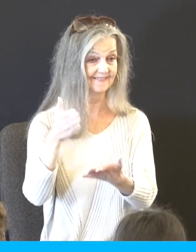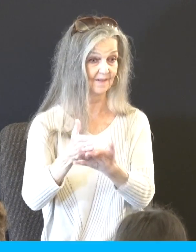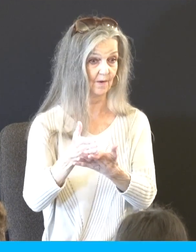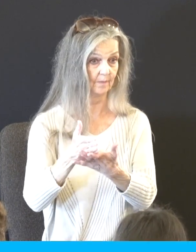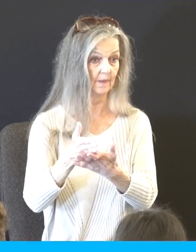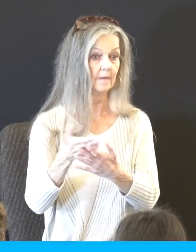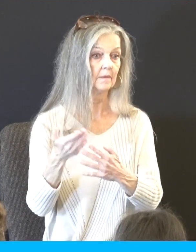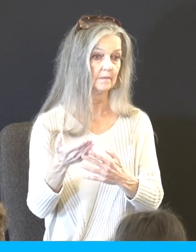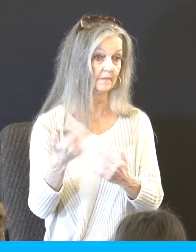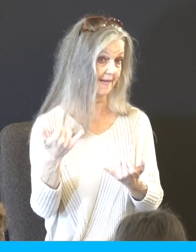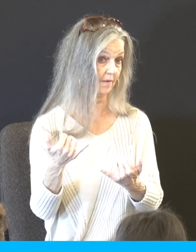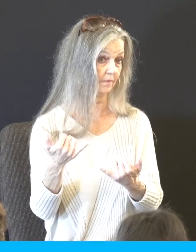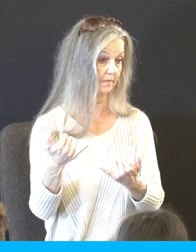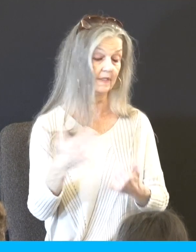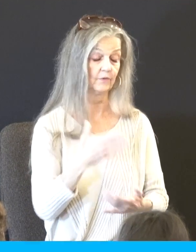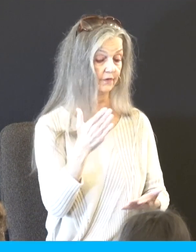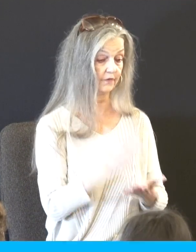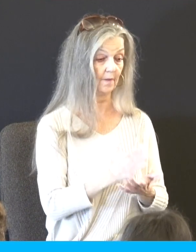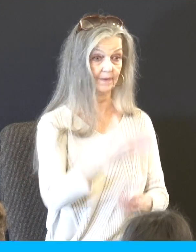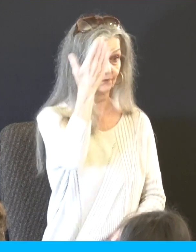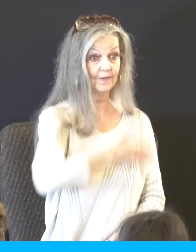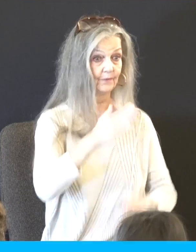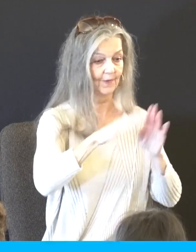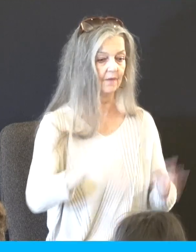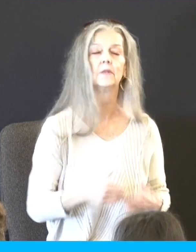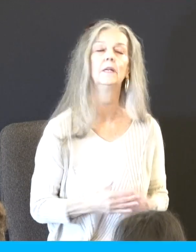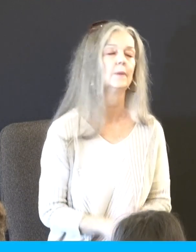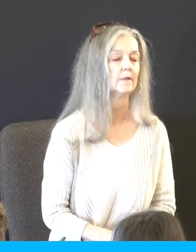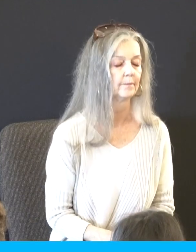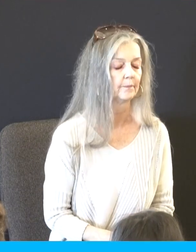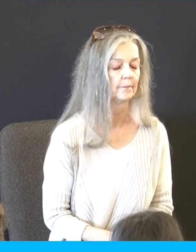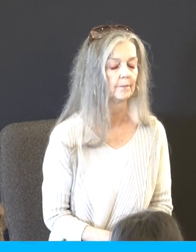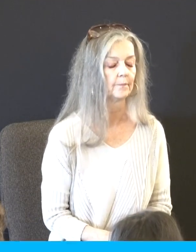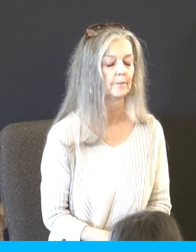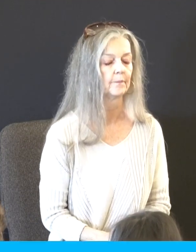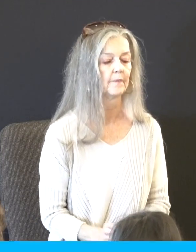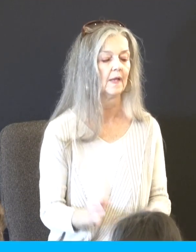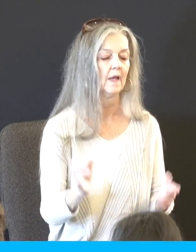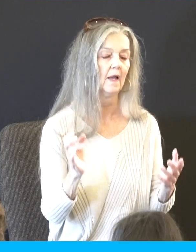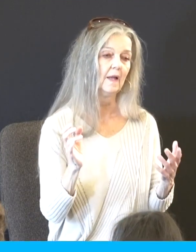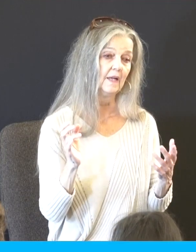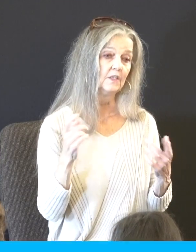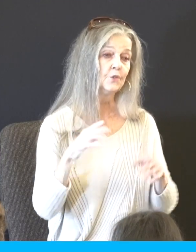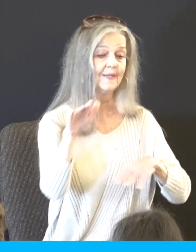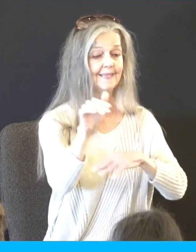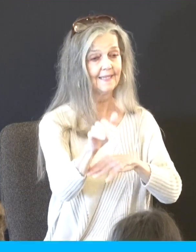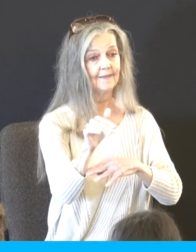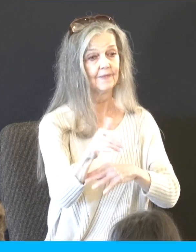Anyway, back to this idea of one who cries for mastery. What we would do to kill the time to get to bedtime is I would play hide and seek with the four kids.